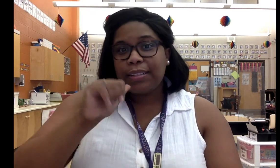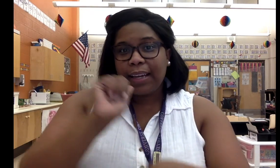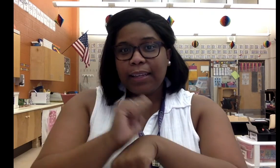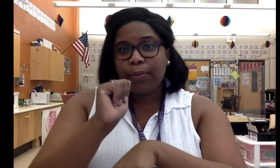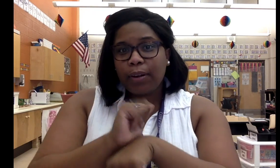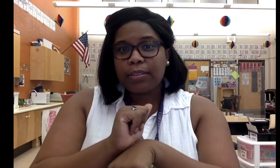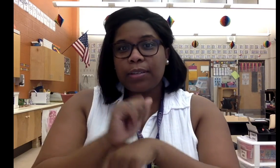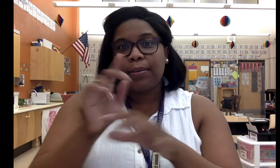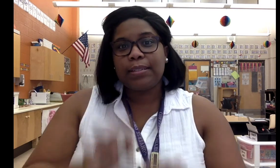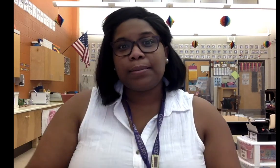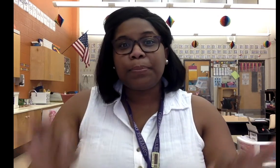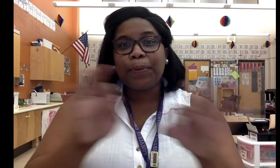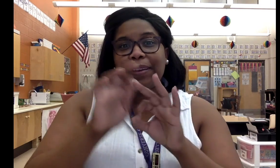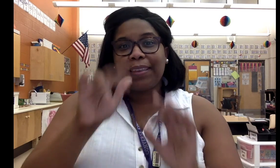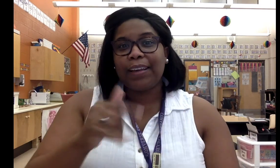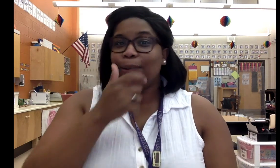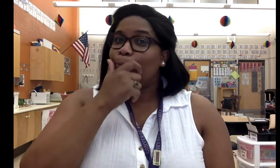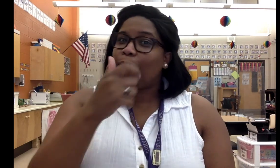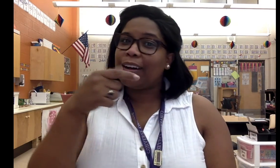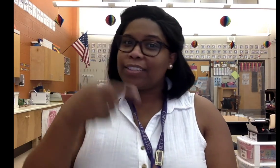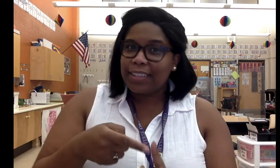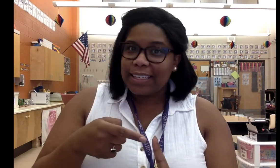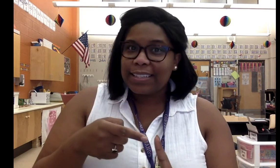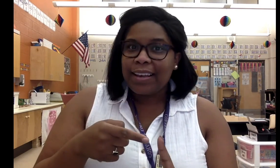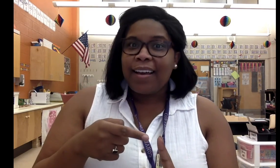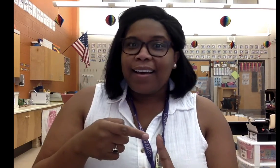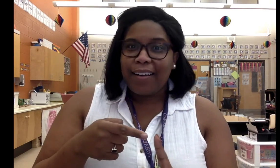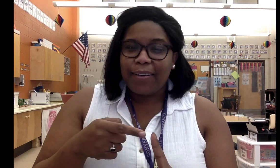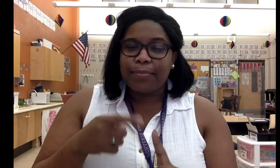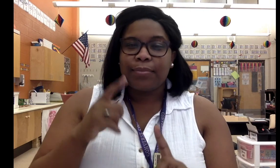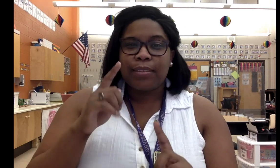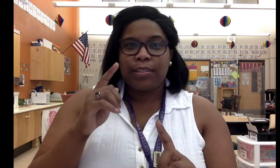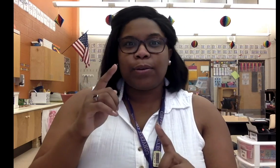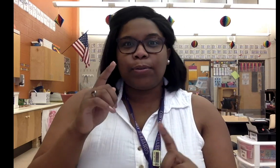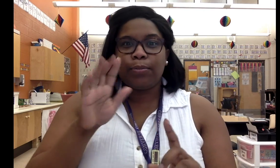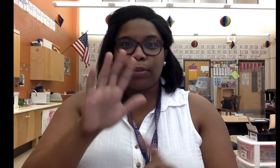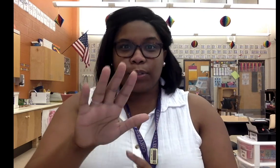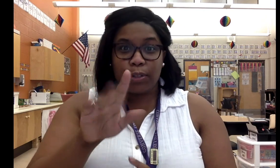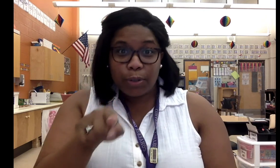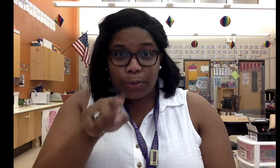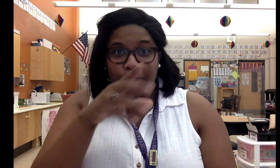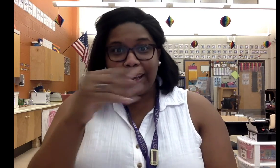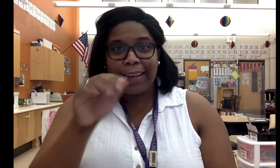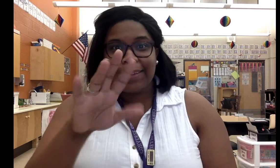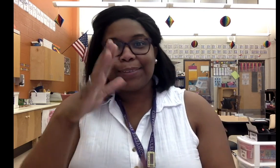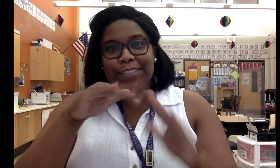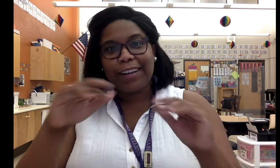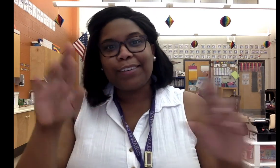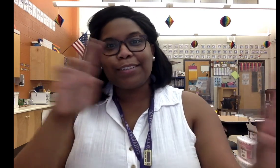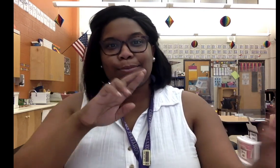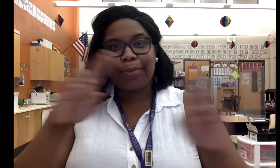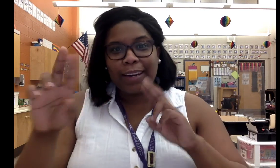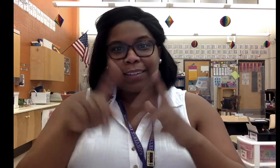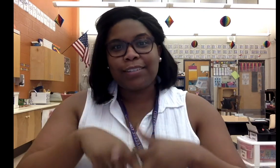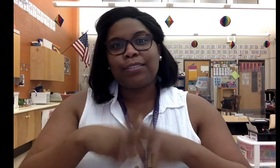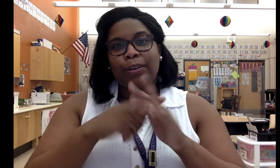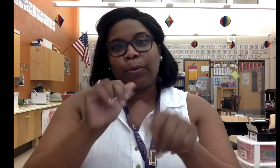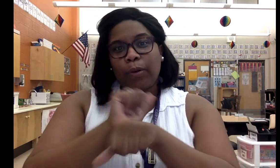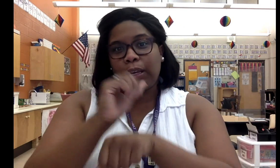daily work so it is important that you watch this so you and your child is ready to start working